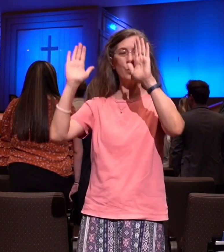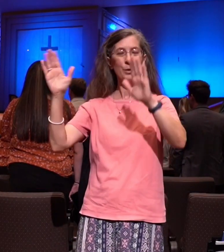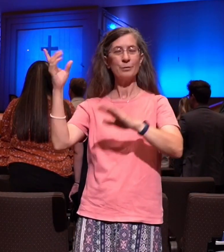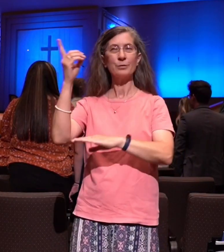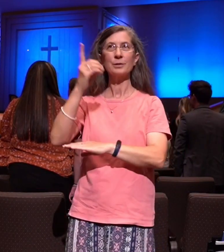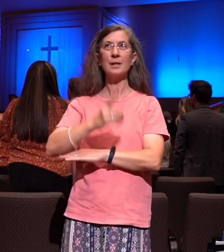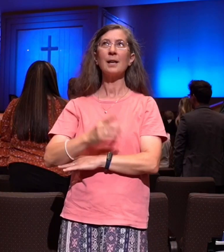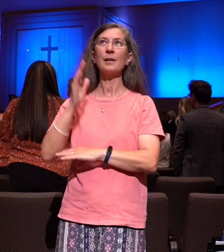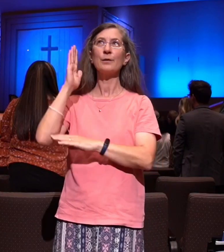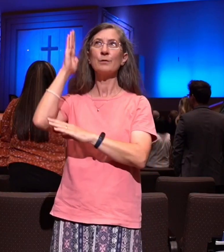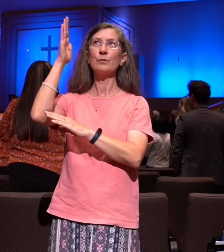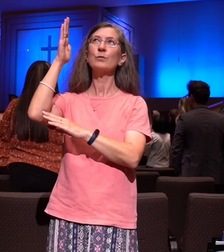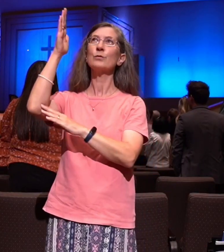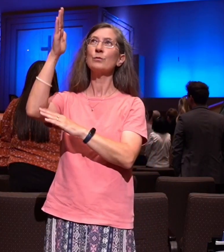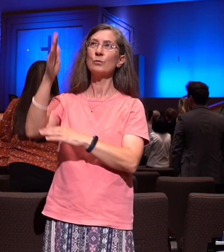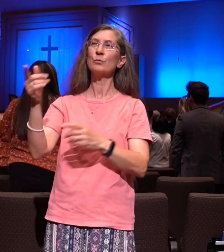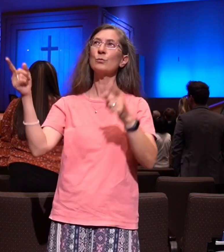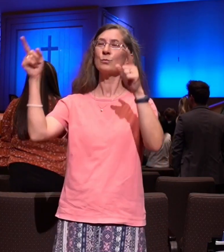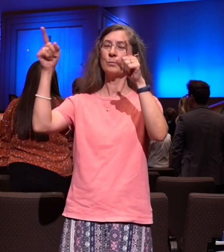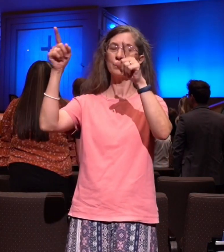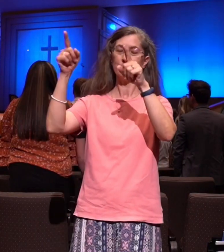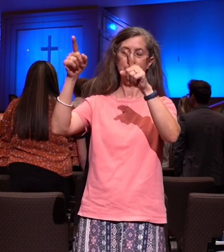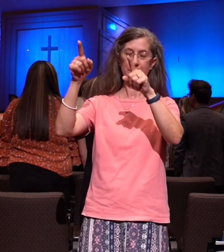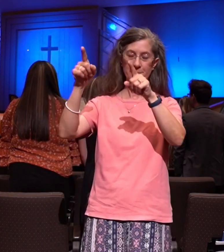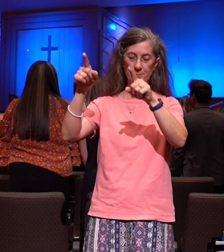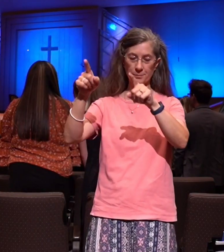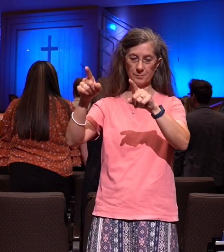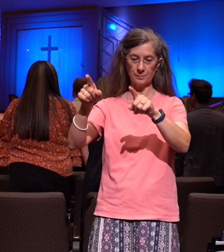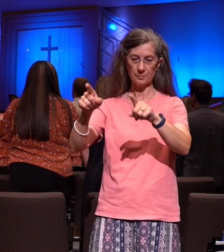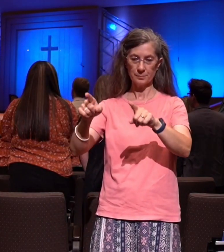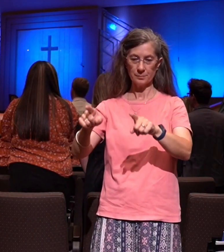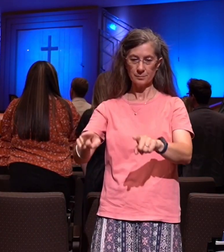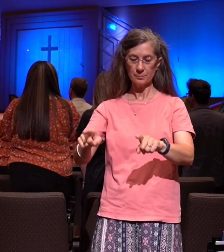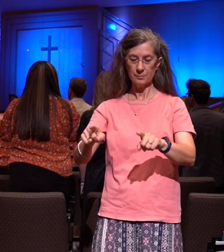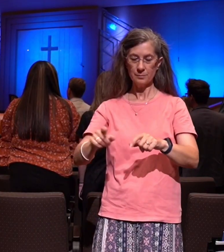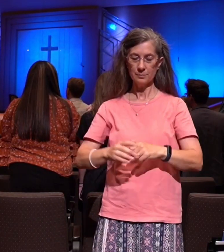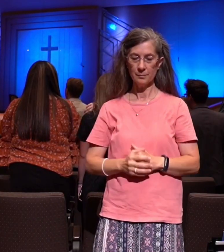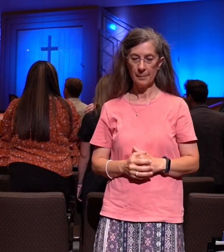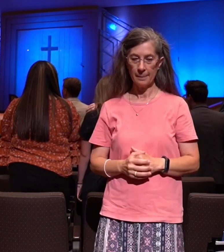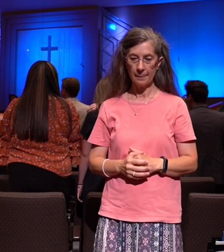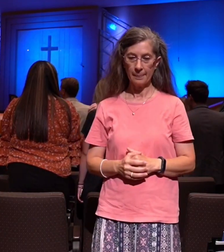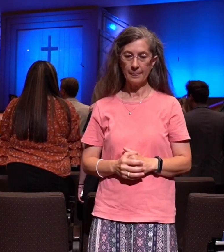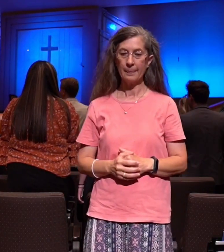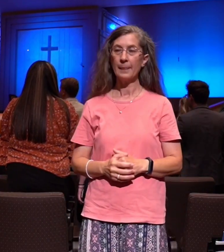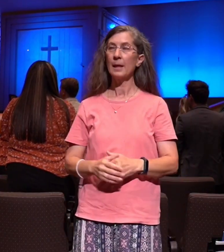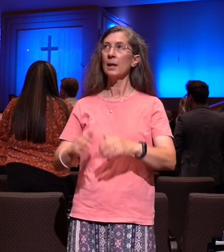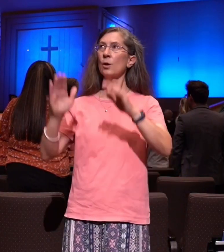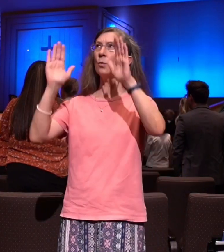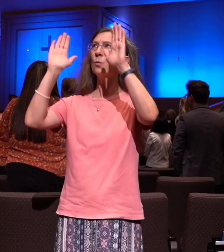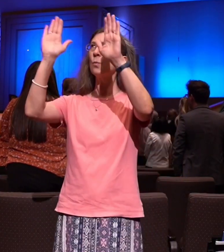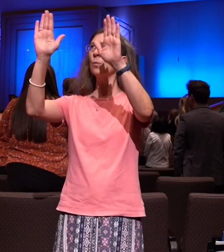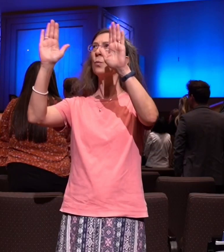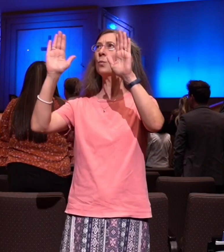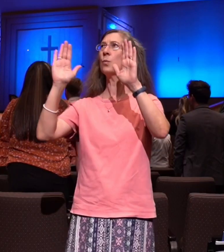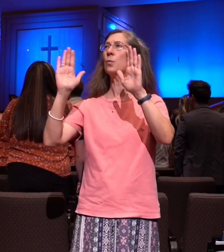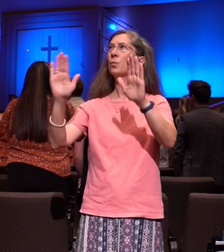glorious day that will be. What a day that will